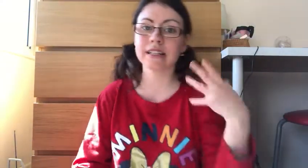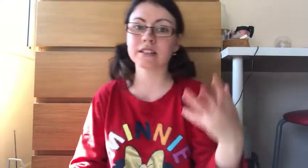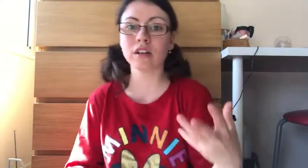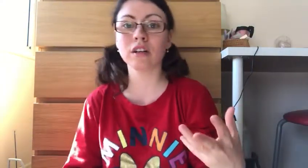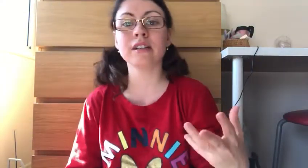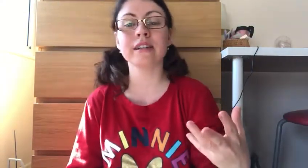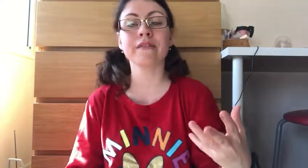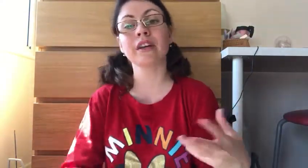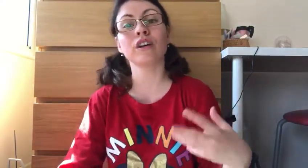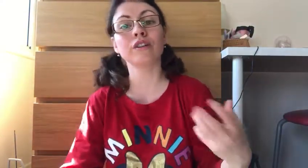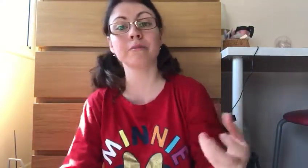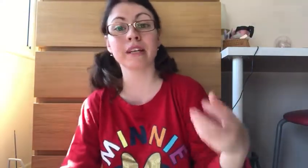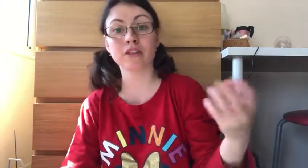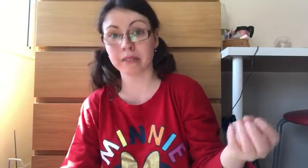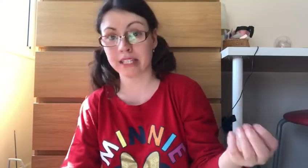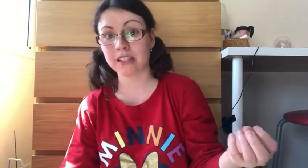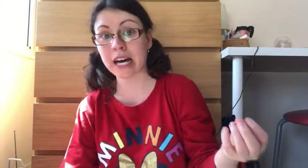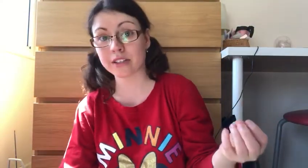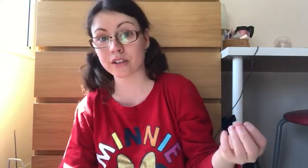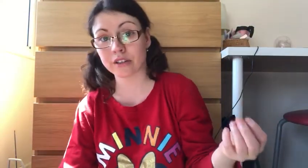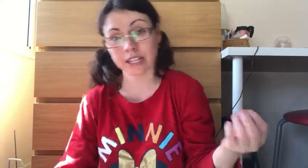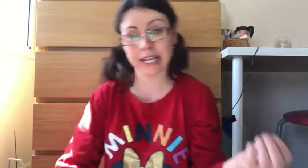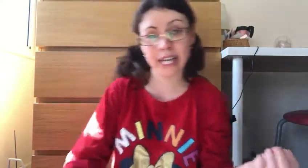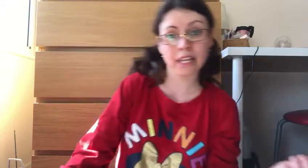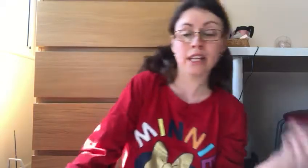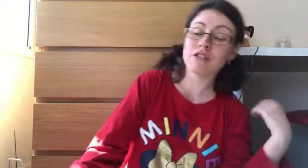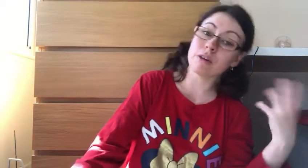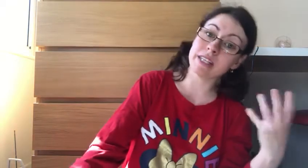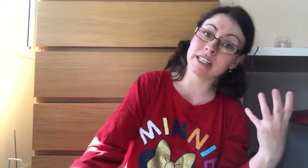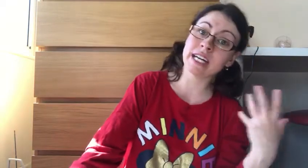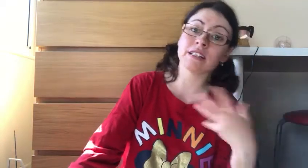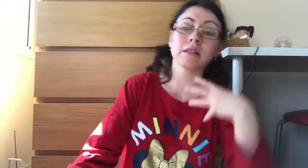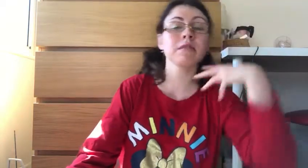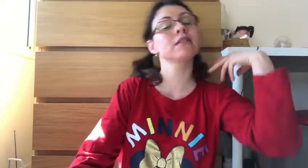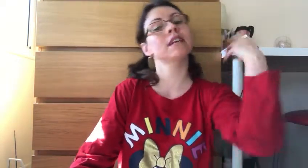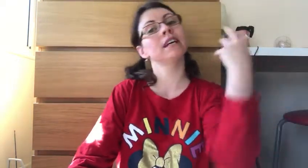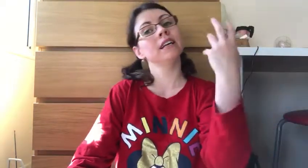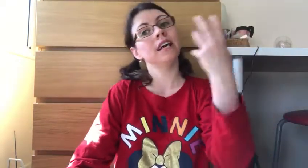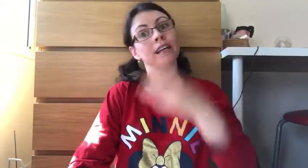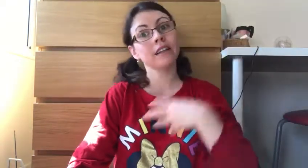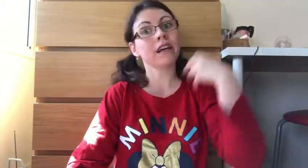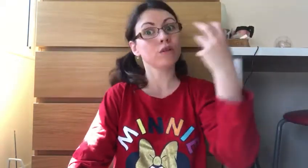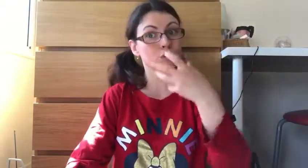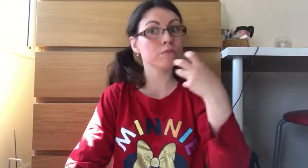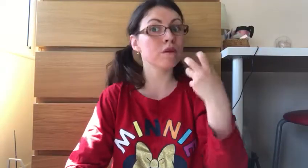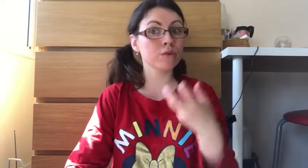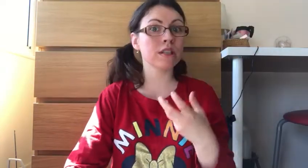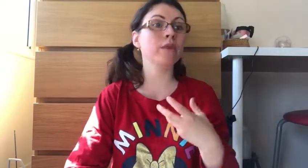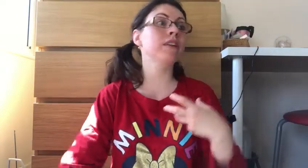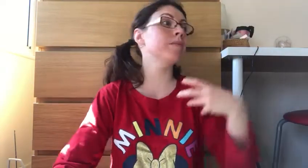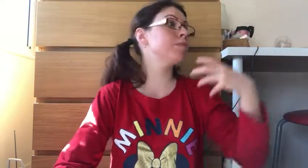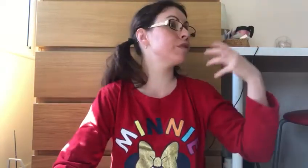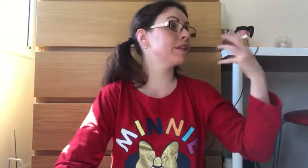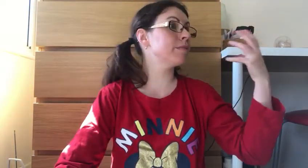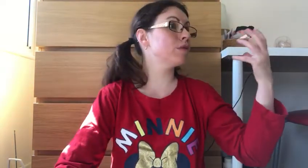that's called something called my dominant hand. Okay dominant hand that means the hand that I use mostly when I'm for example